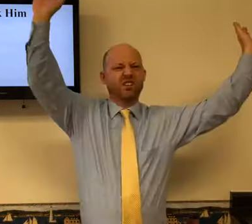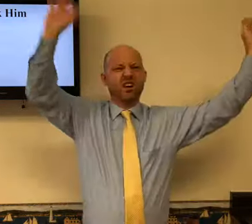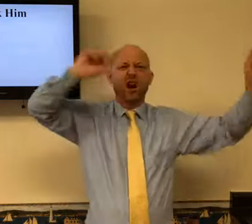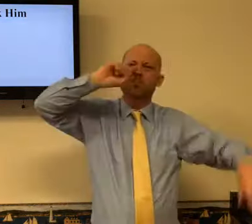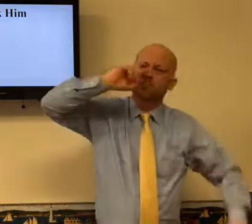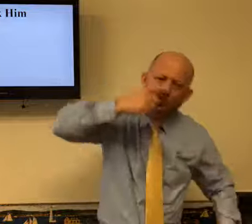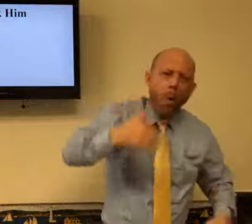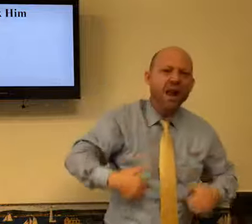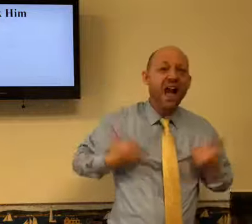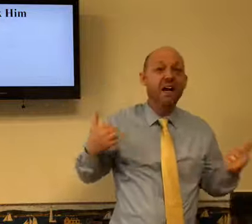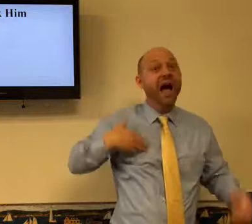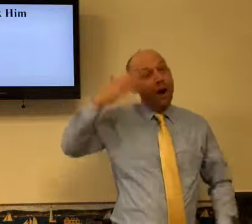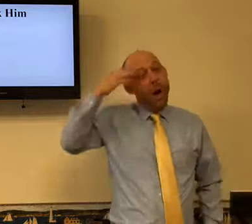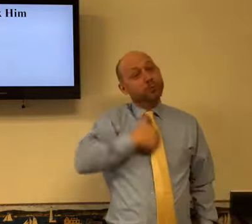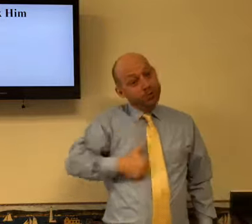And your life is so boring.